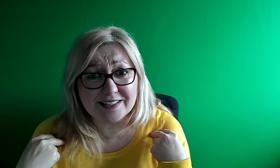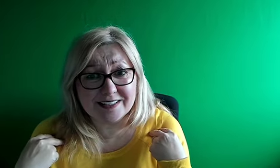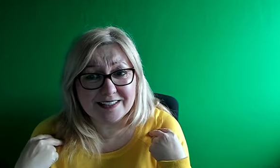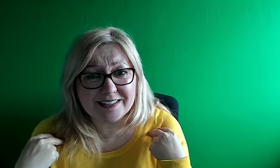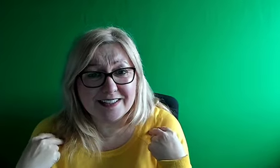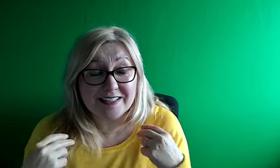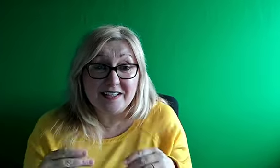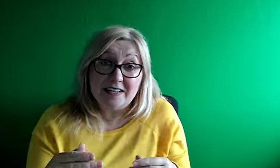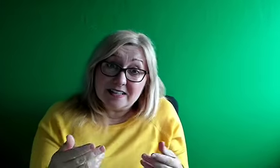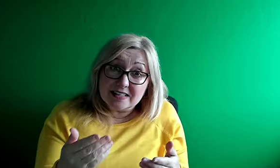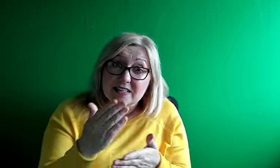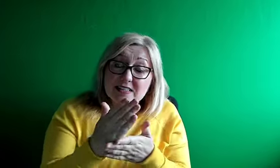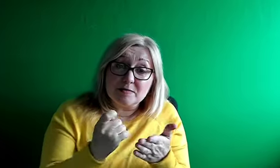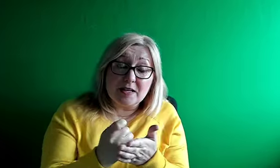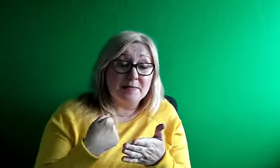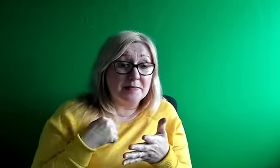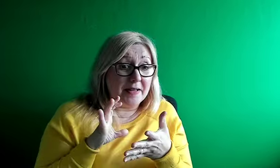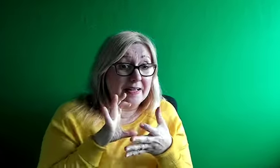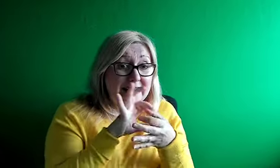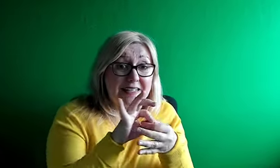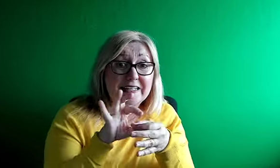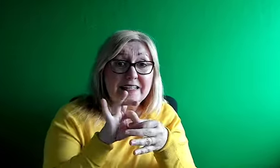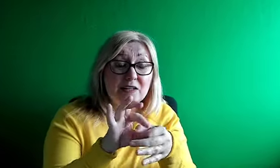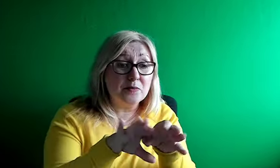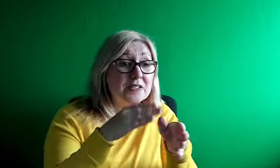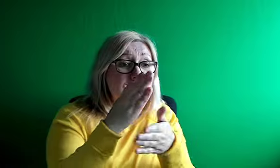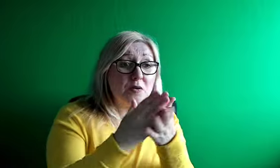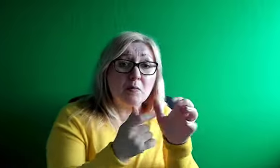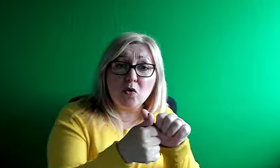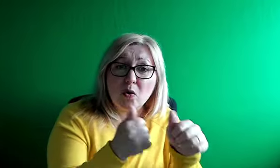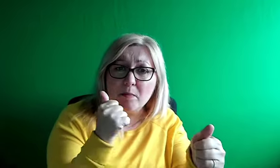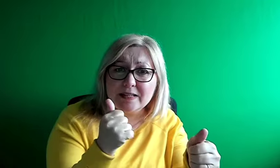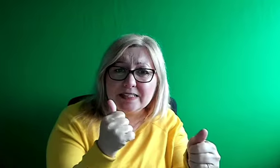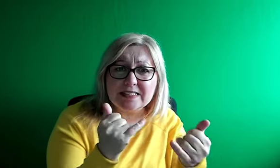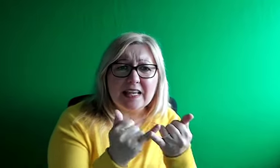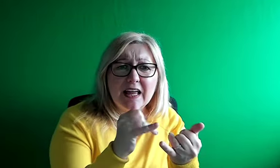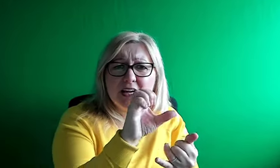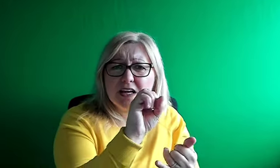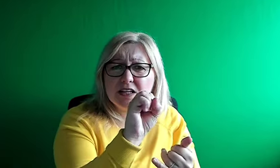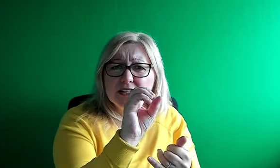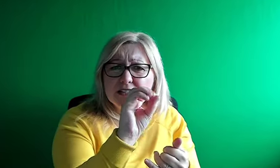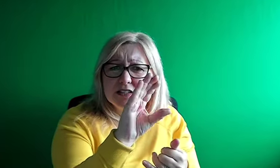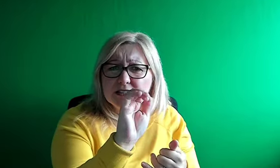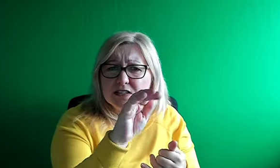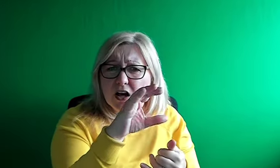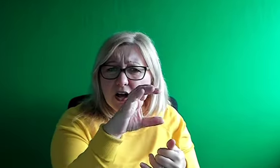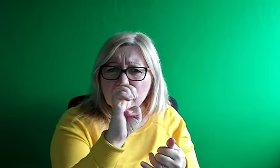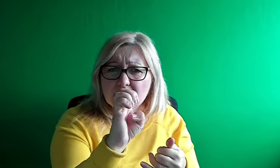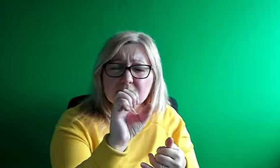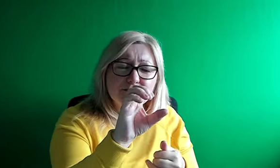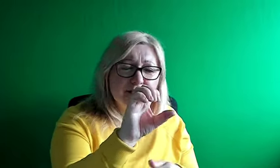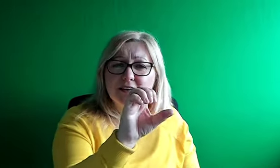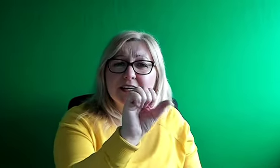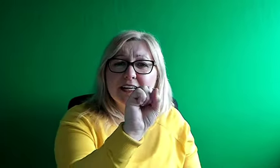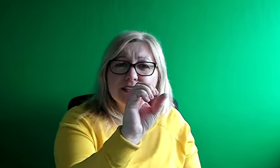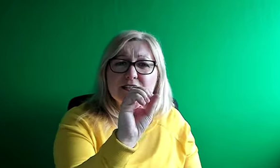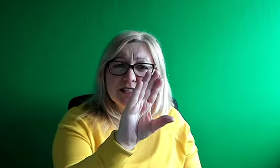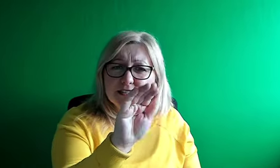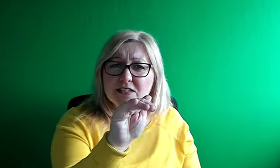hearing that one week, they're doing a coffee call, SOLACE is an example, they're a further education organization, of course, they can learn my